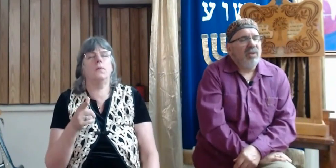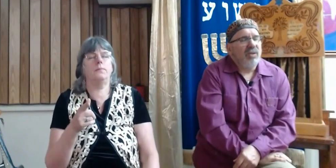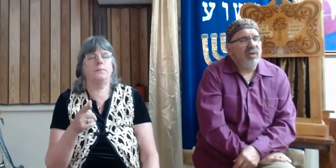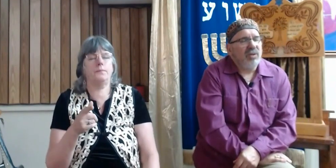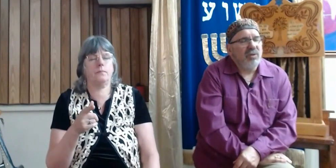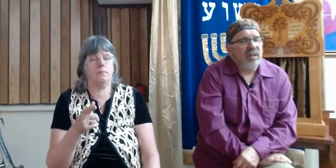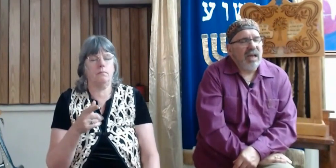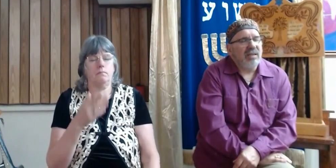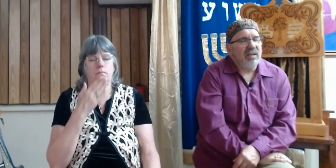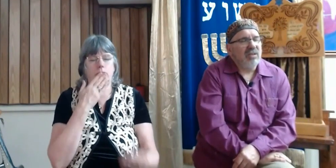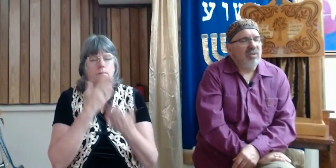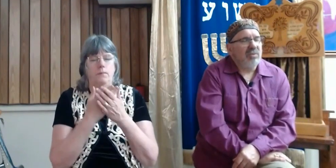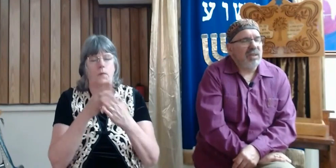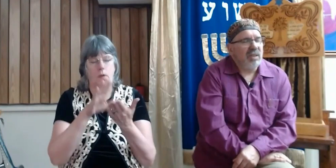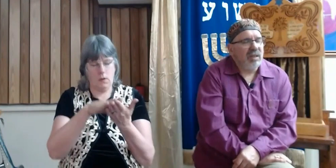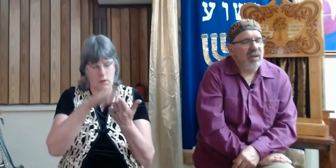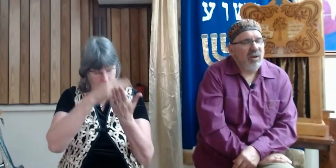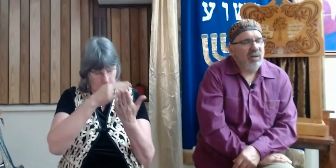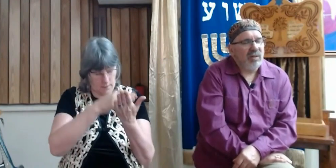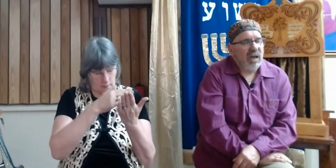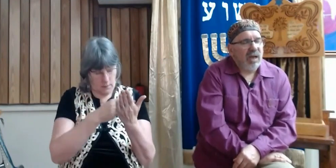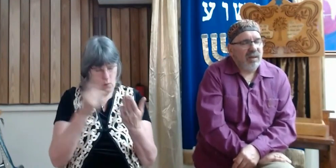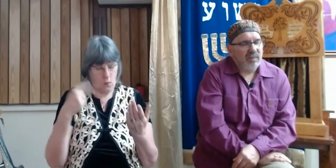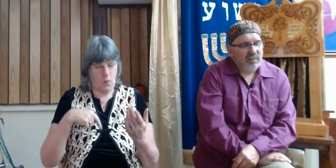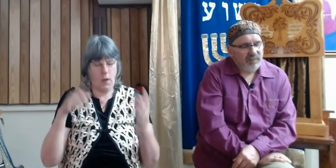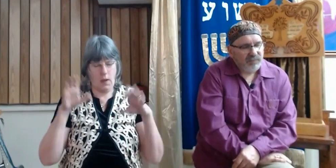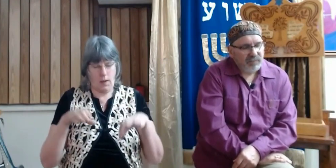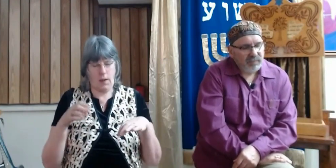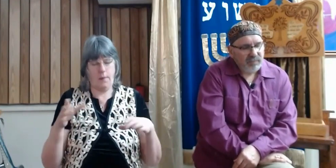the good lessons you can learn